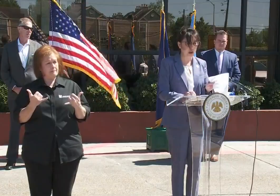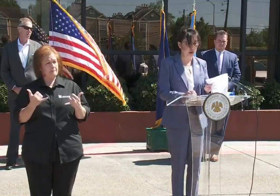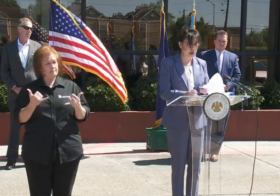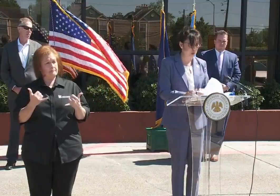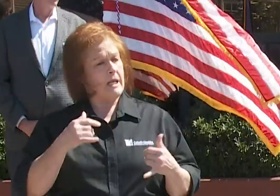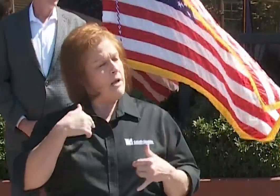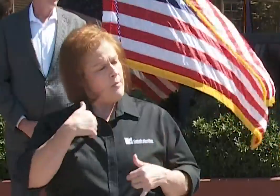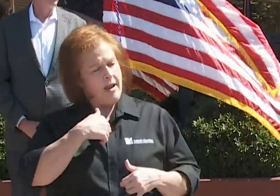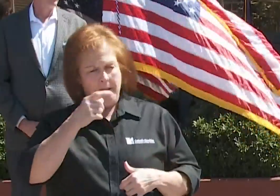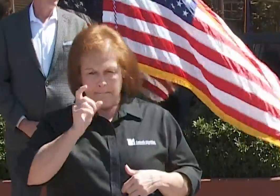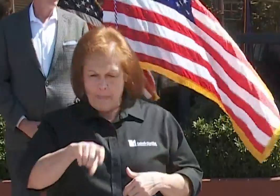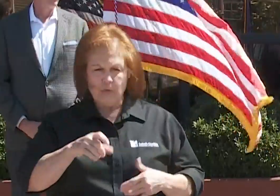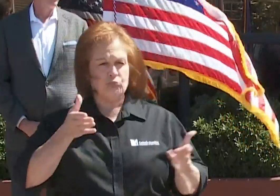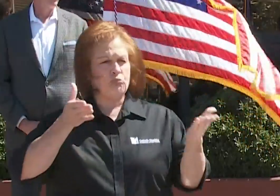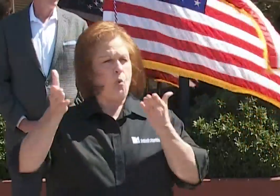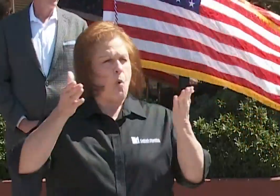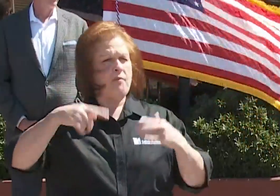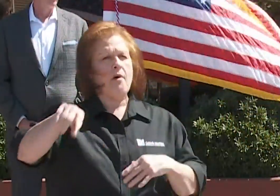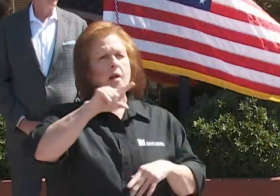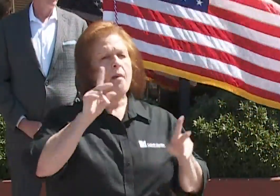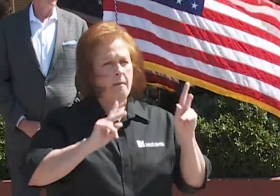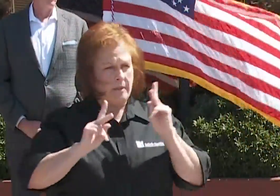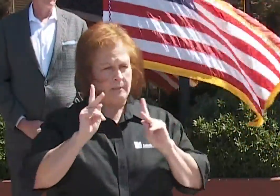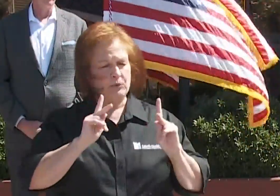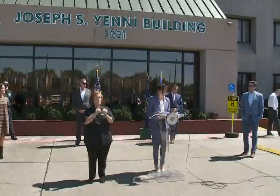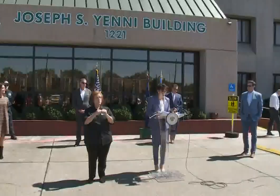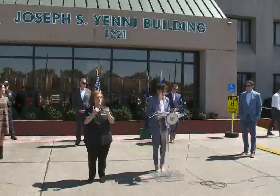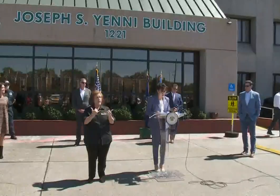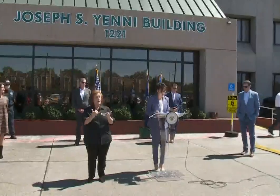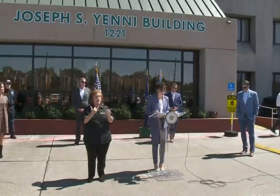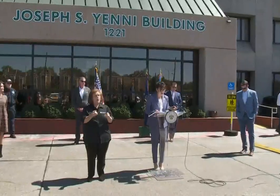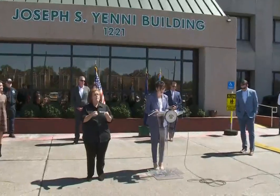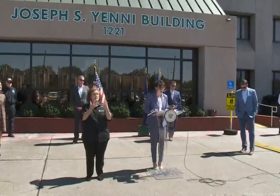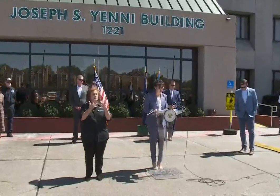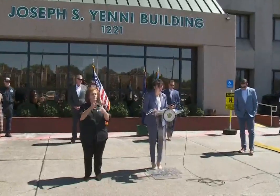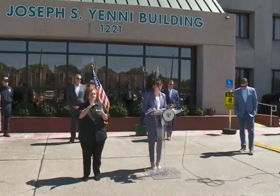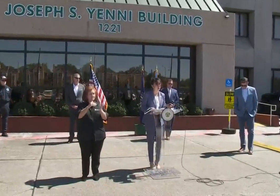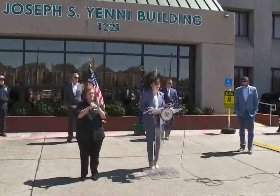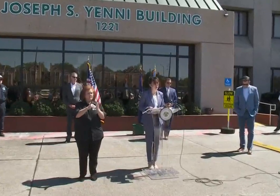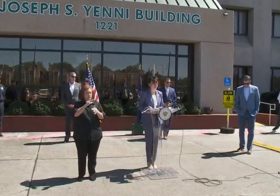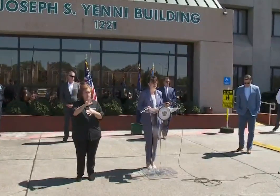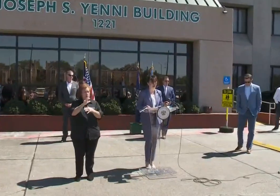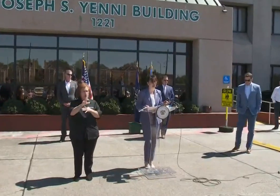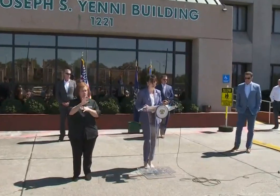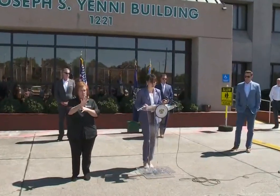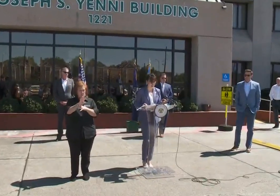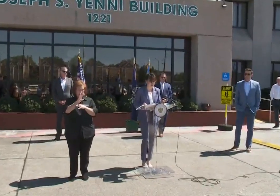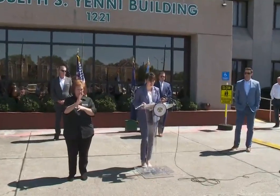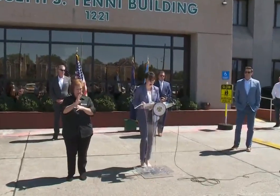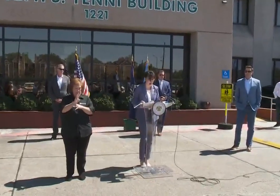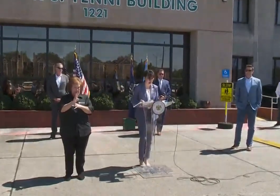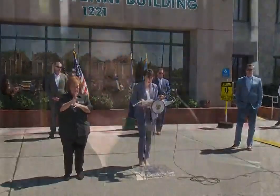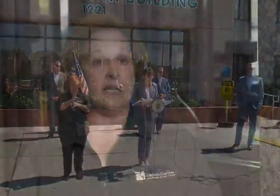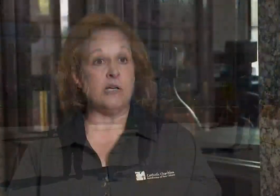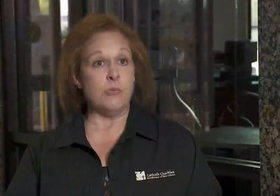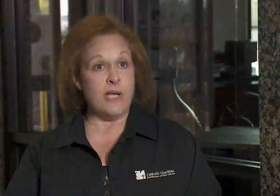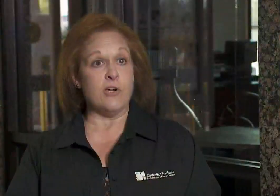expressions to relay the spoken word to a community that may never hear it in times of emergency. This information vital that they aware